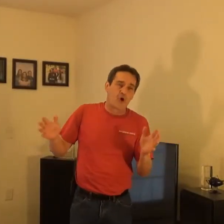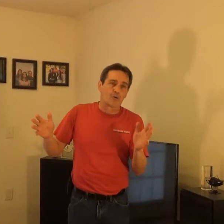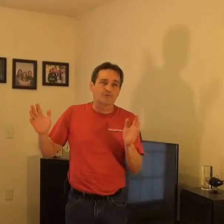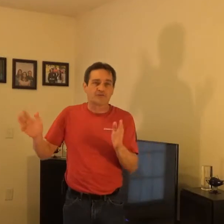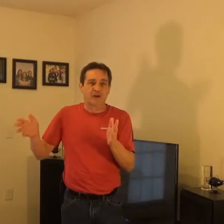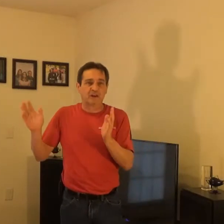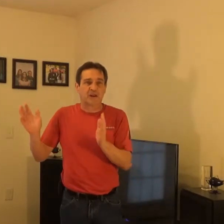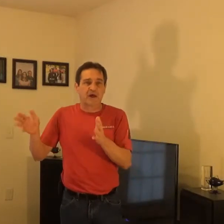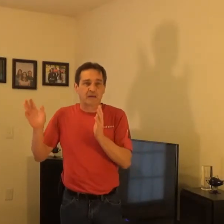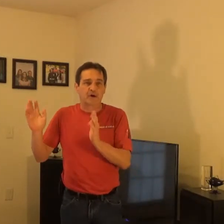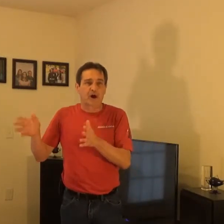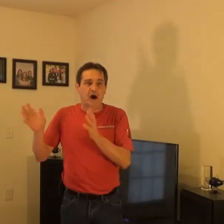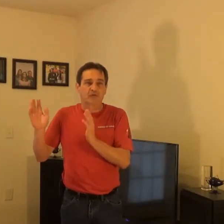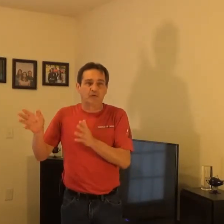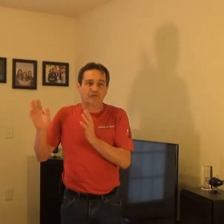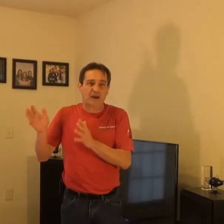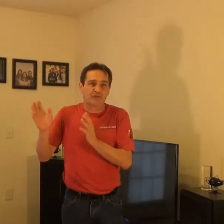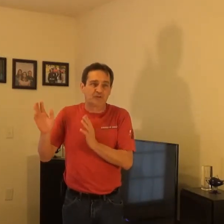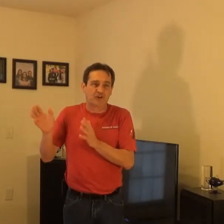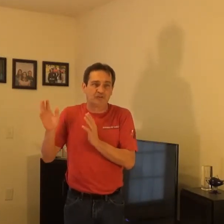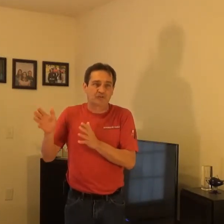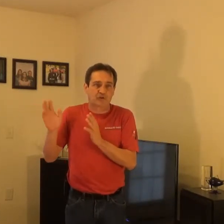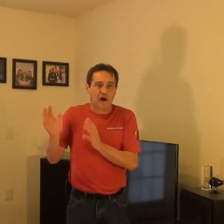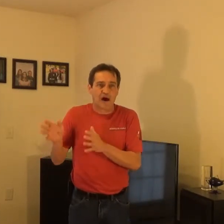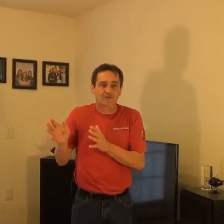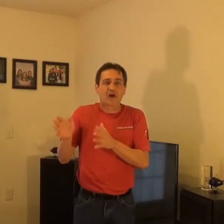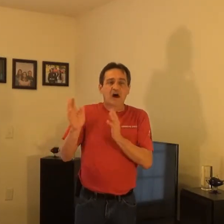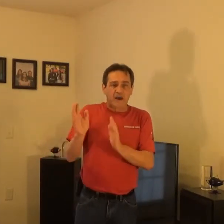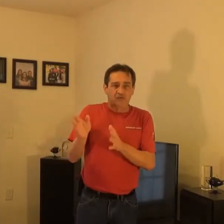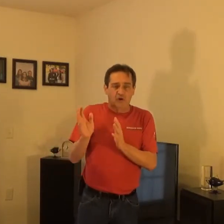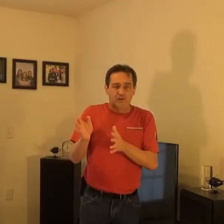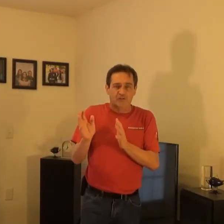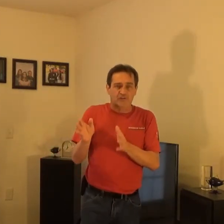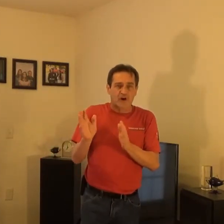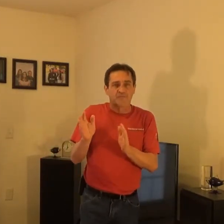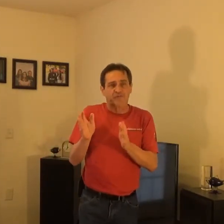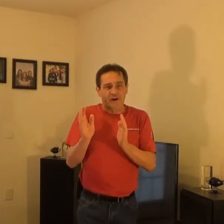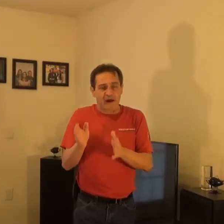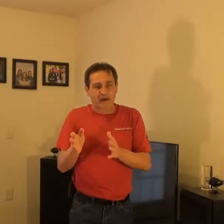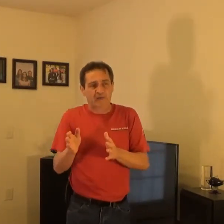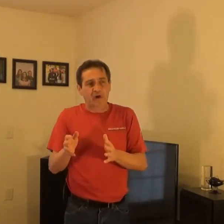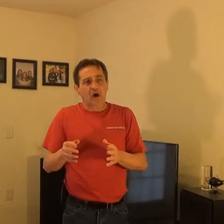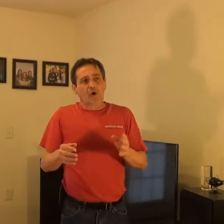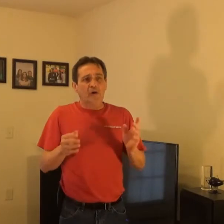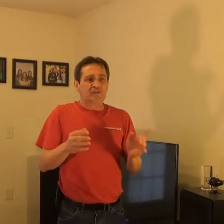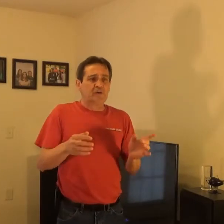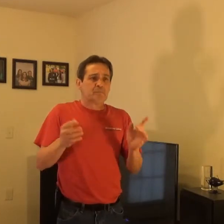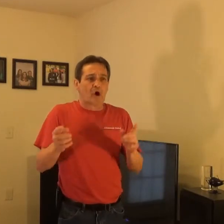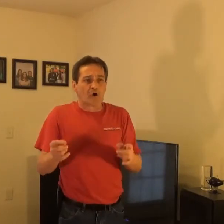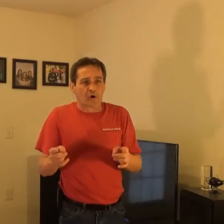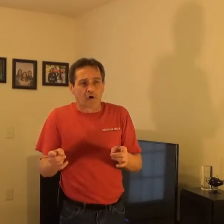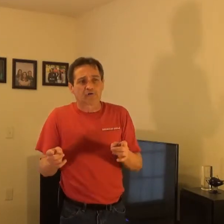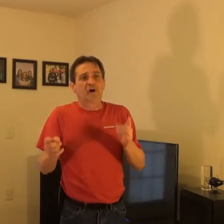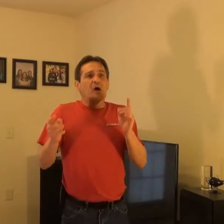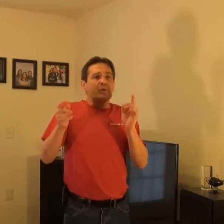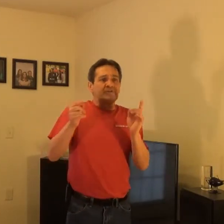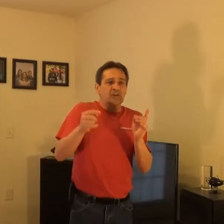-arms defending the name of God through faith in Jesus Christ as Christians of the faith. We see murderers. We see